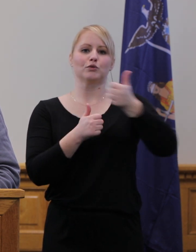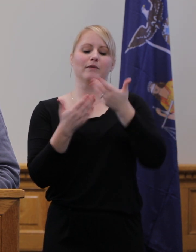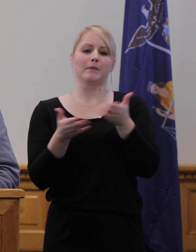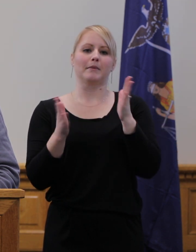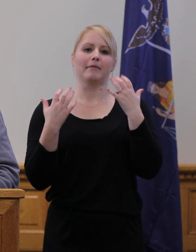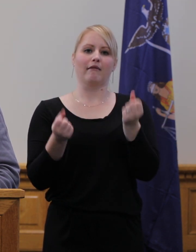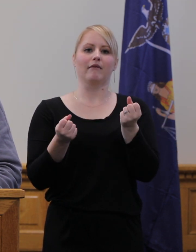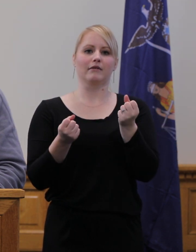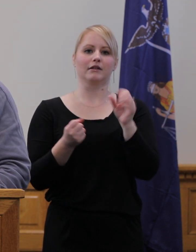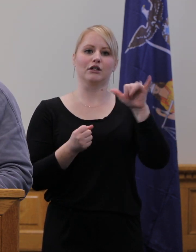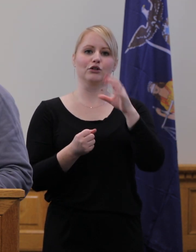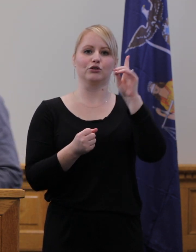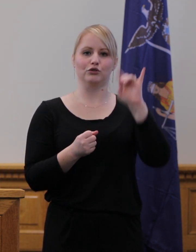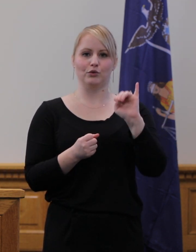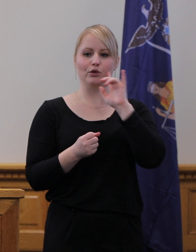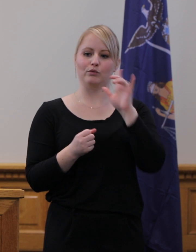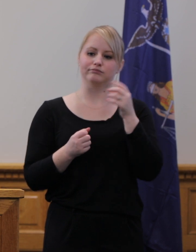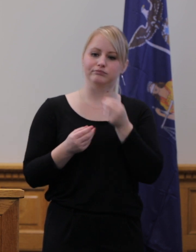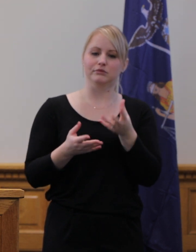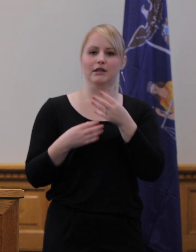week's testing and reports. Jody.